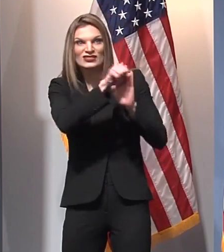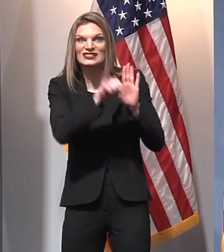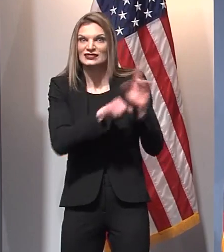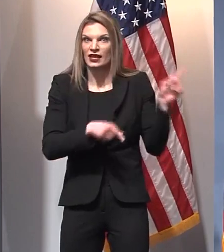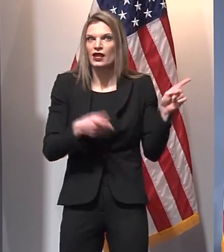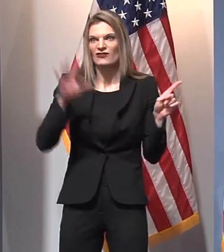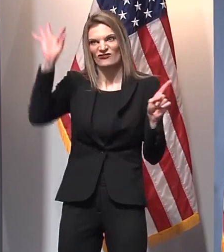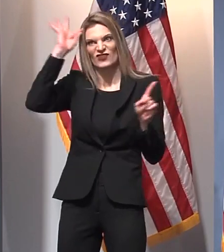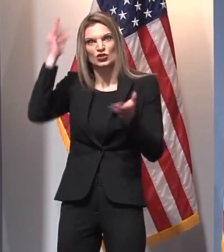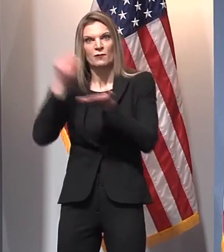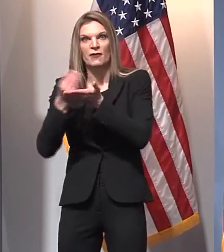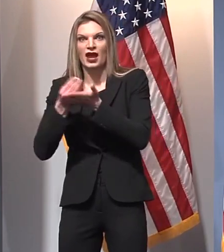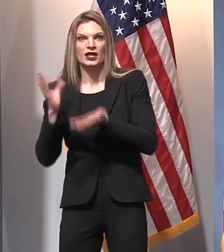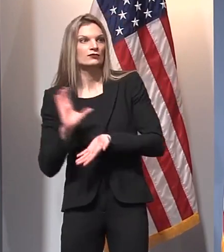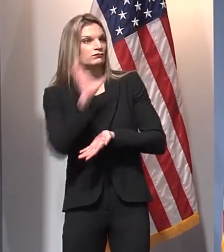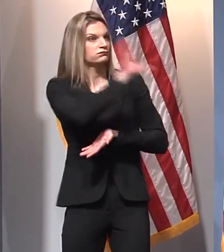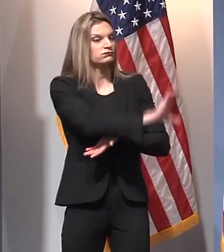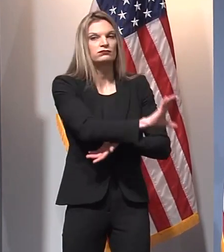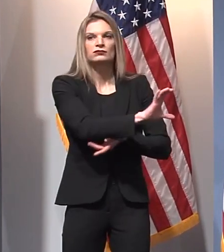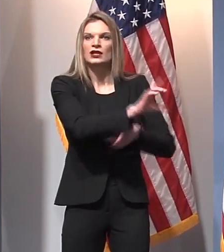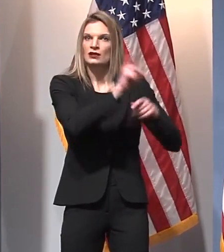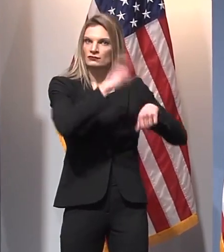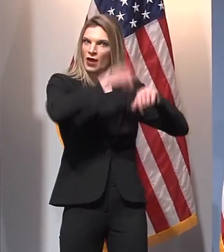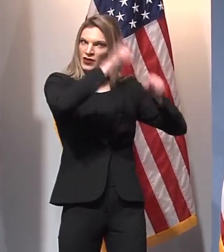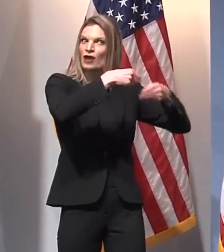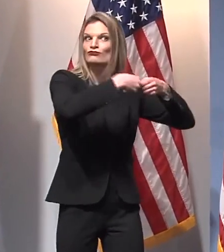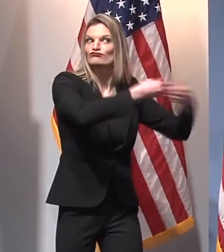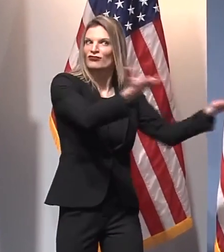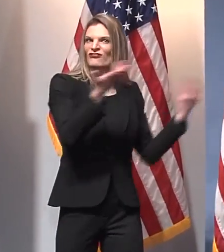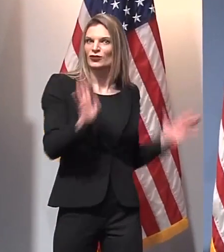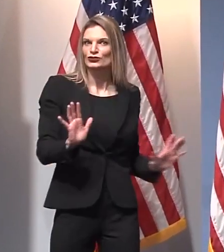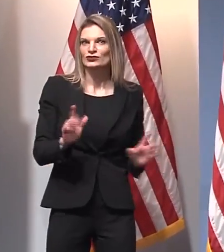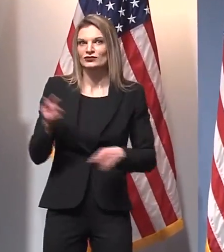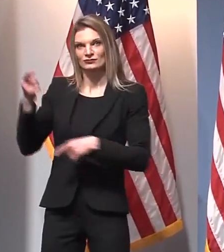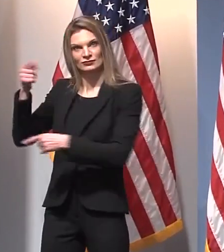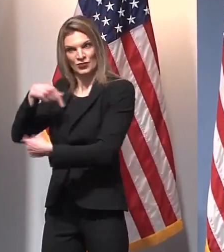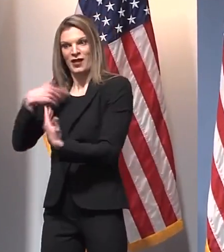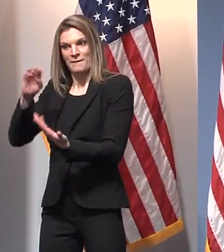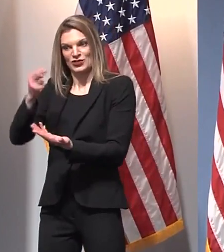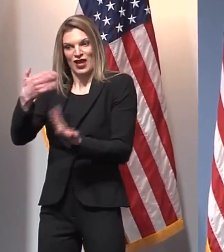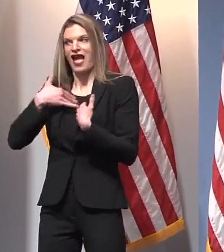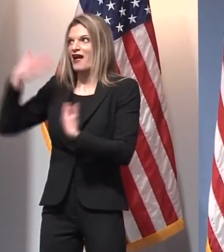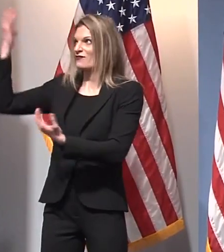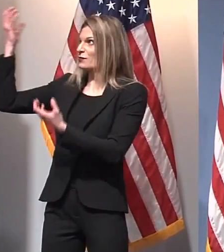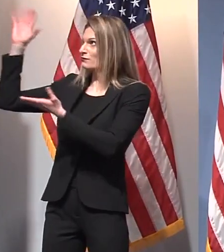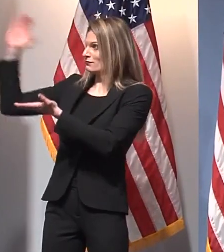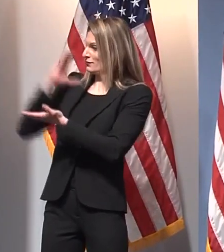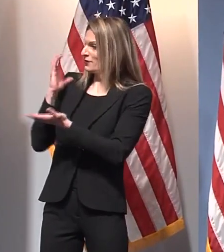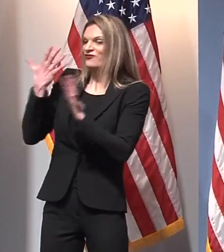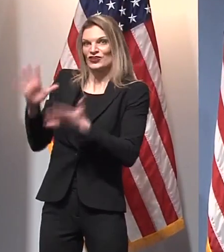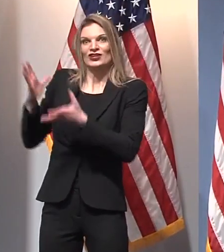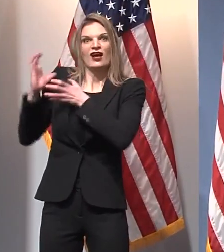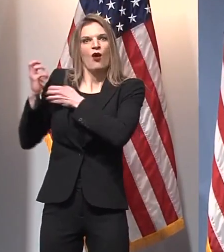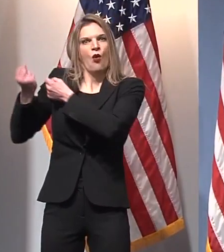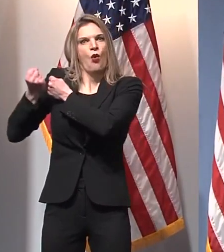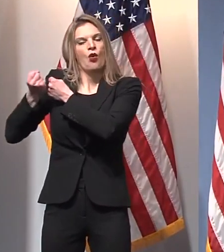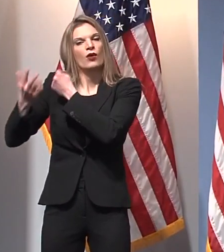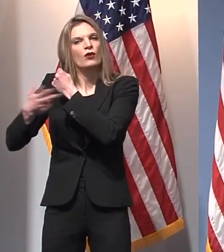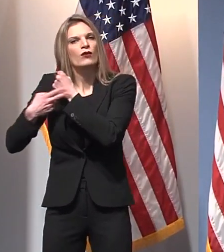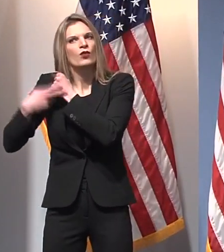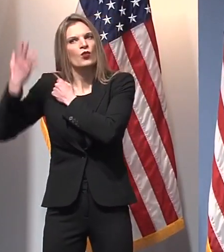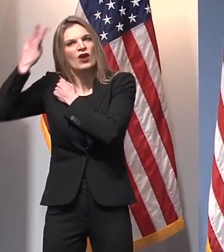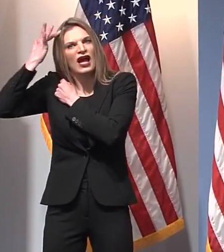federal dollars that they got in the same bill that came out of Congress. They're already putting them to work and they're moving up on the supply list. And